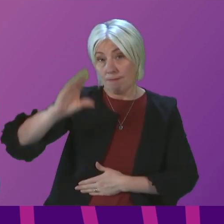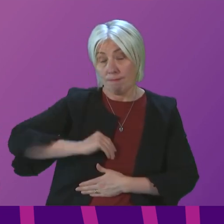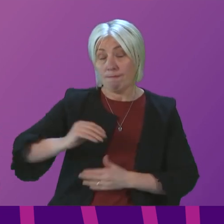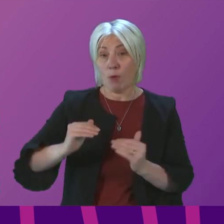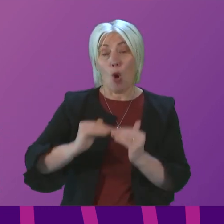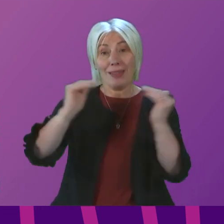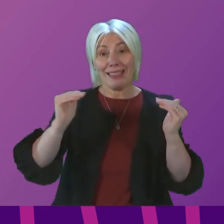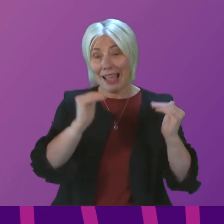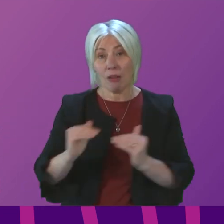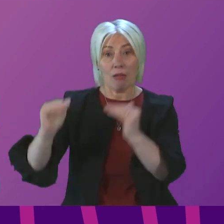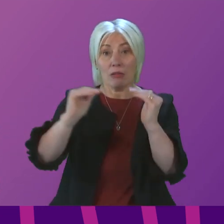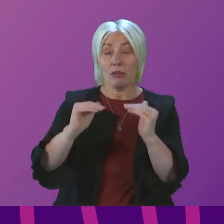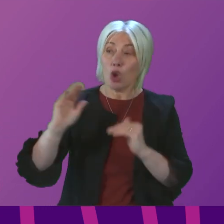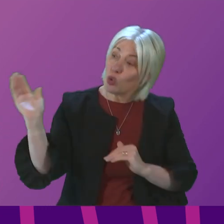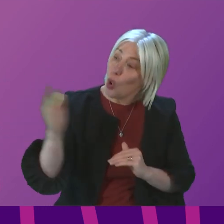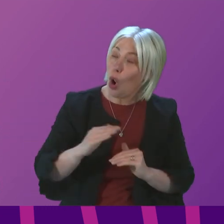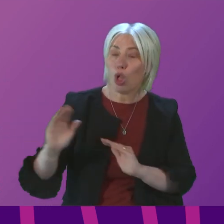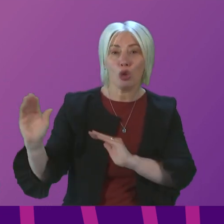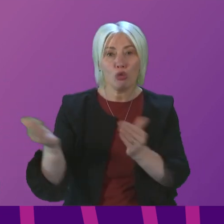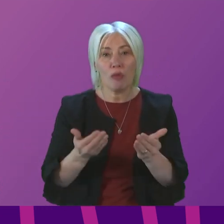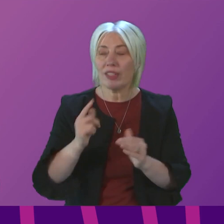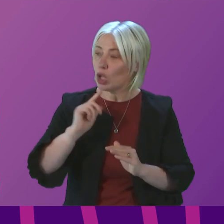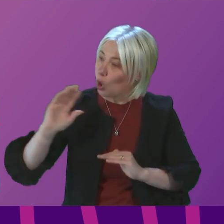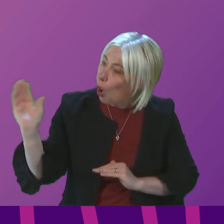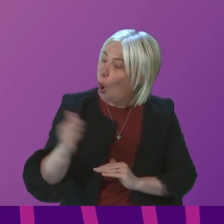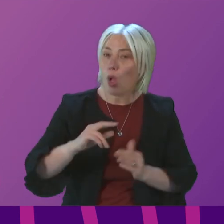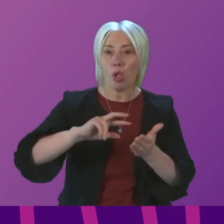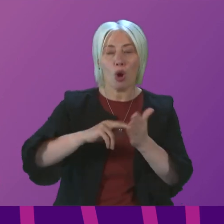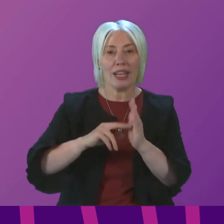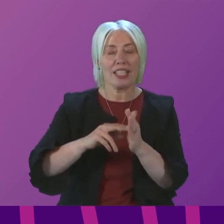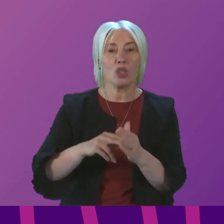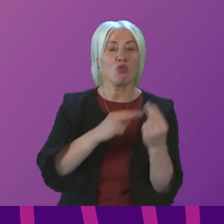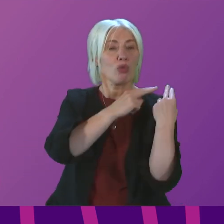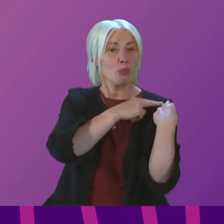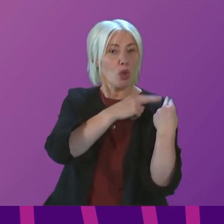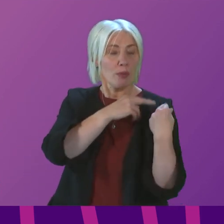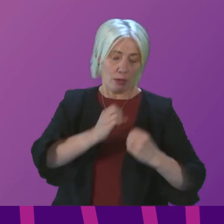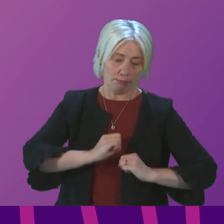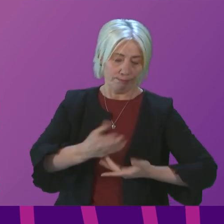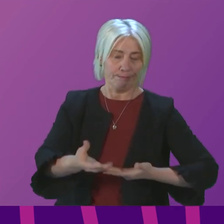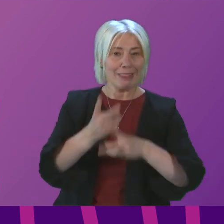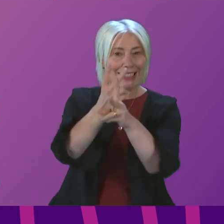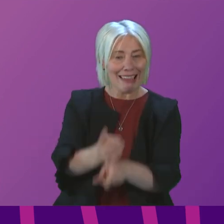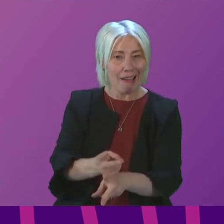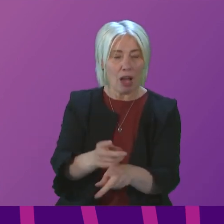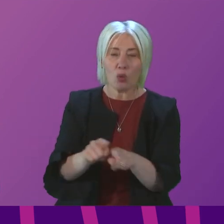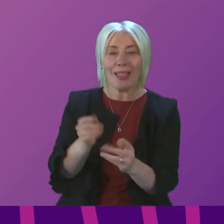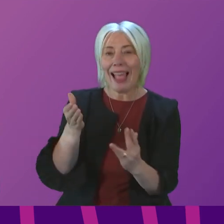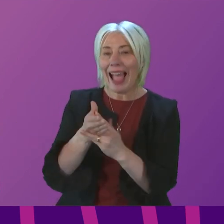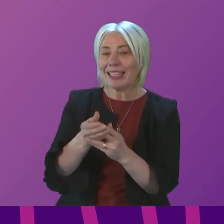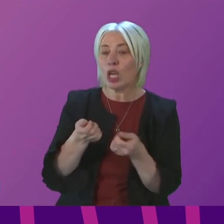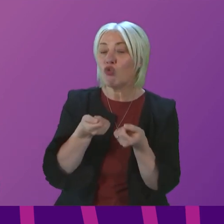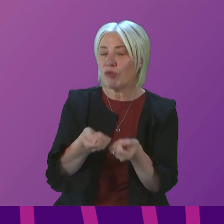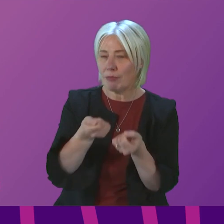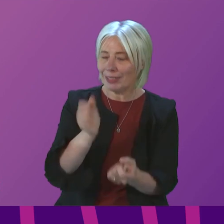be clear, apply to all services and organisations responsible for the delivery of care and access to treatment is a key